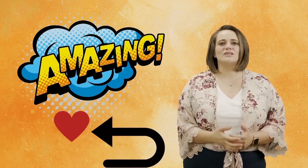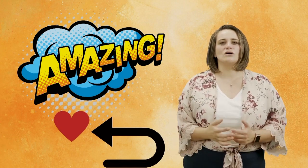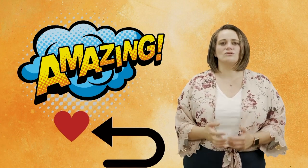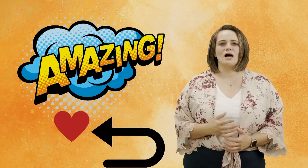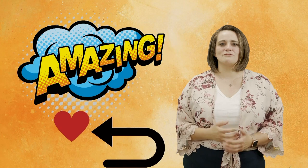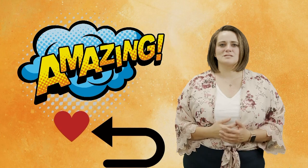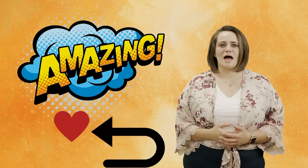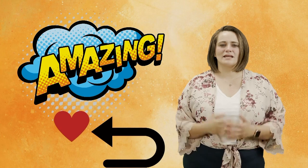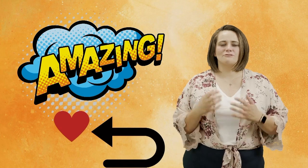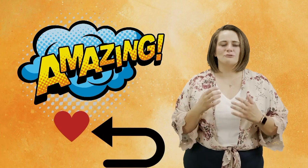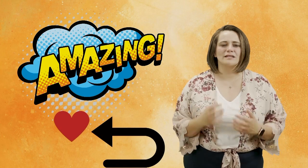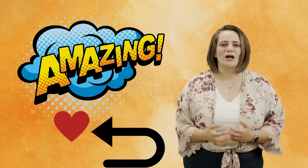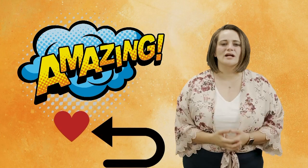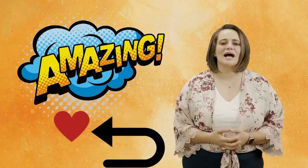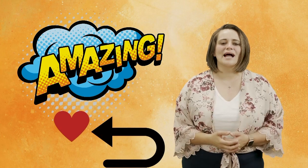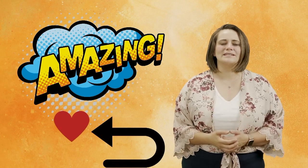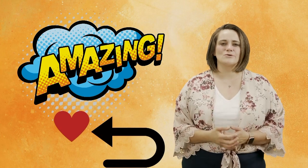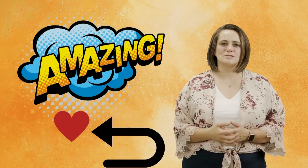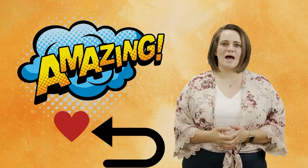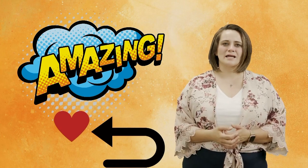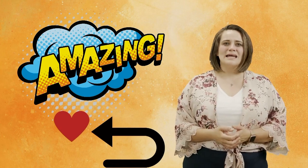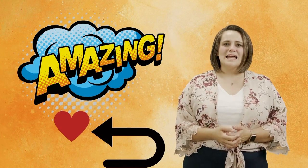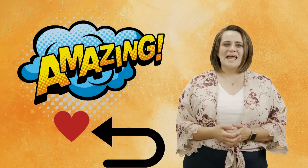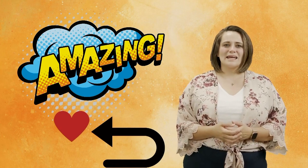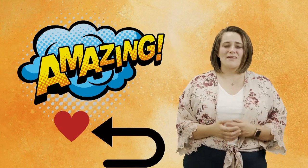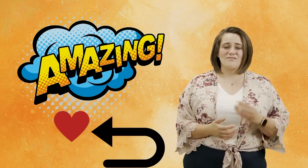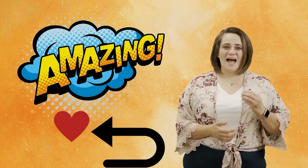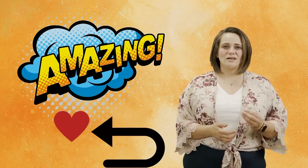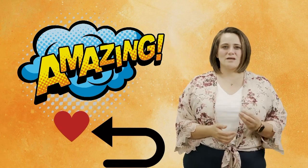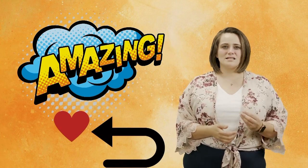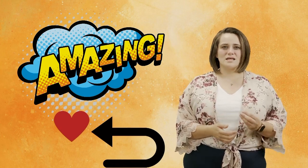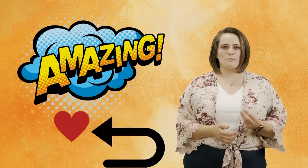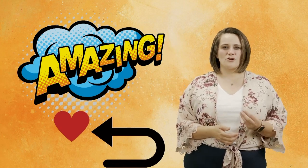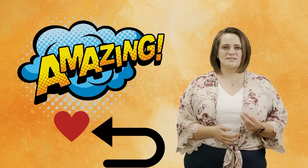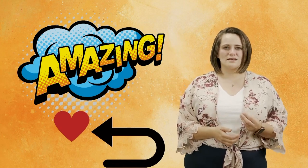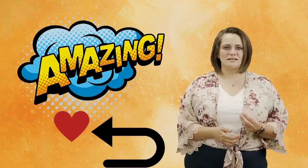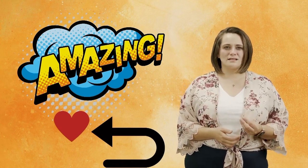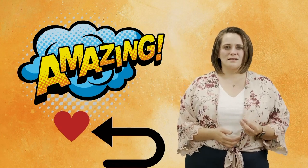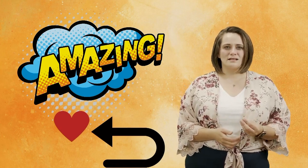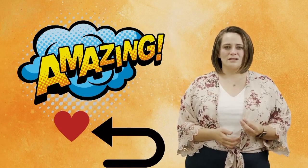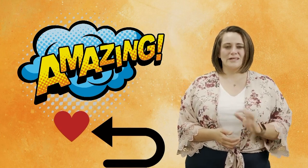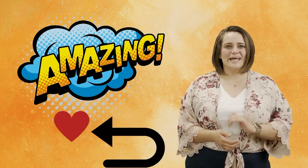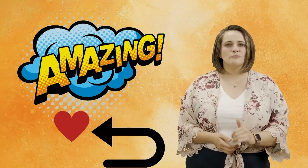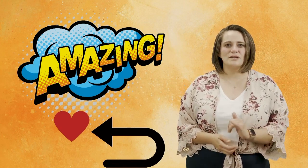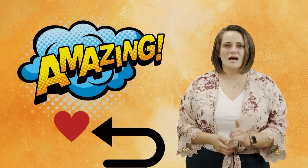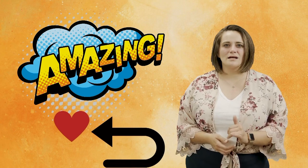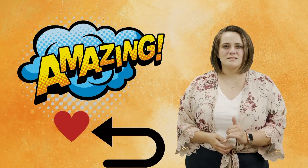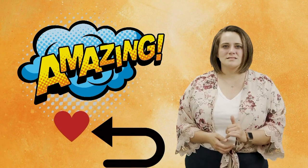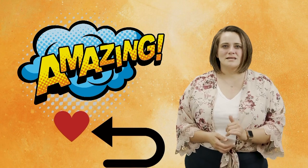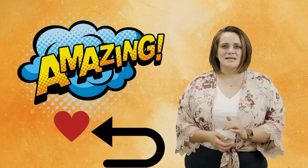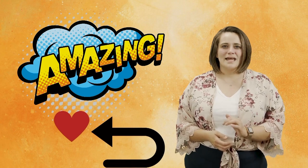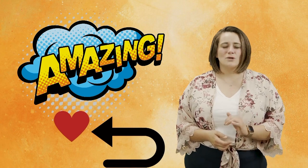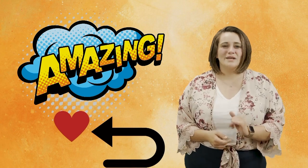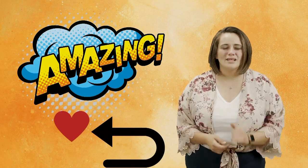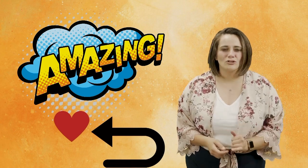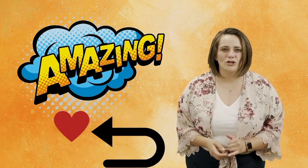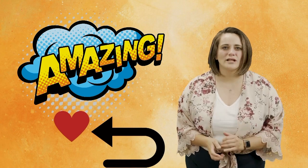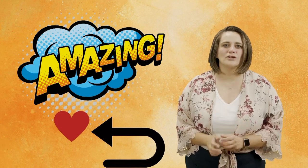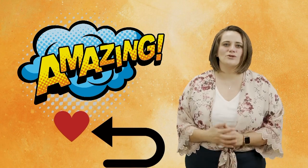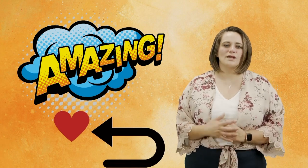they don't love us back even when they aren't kind to us back and that amazing person can be us and we can learn how to